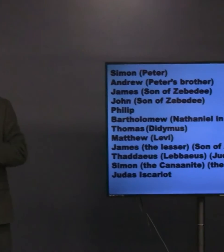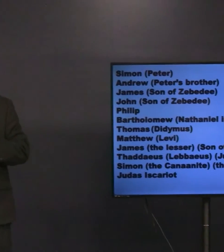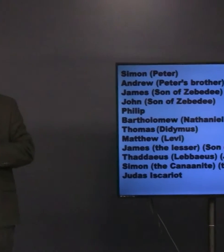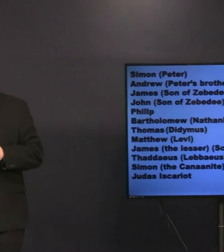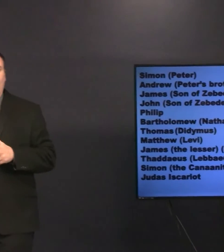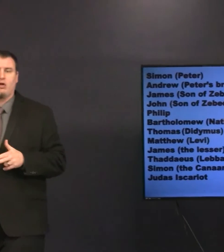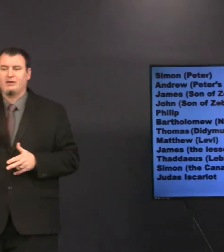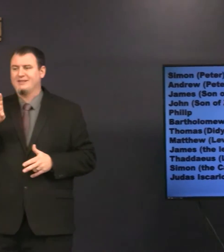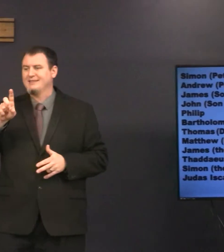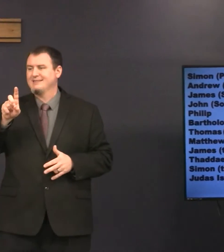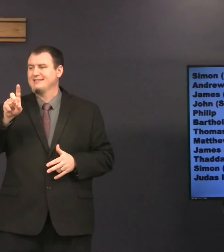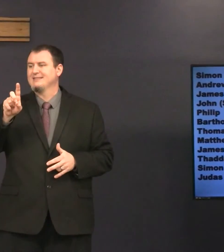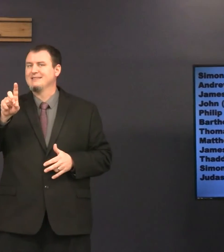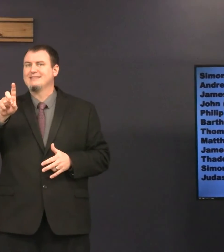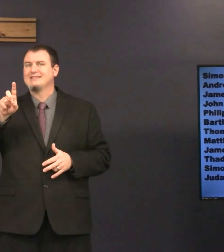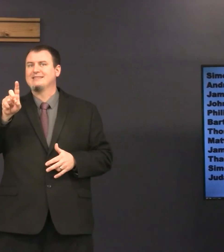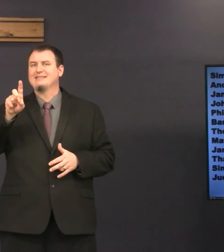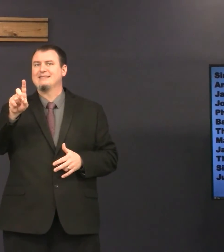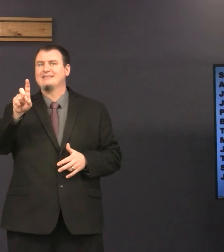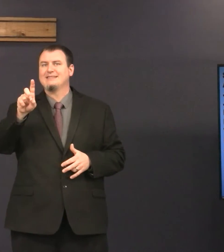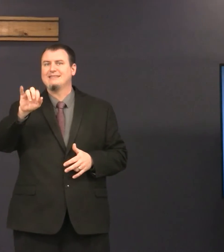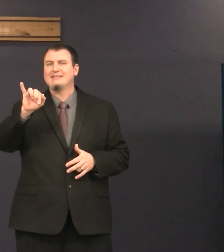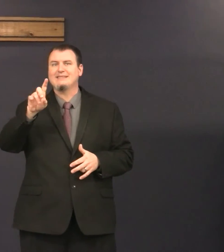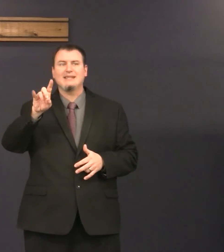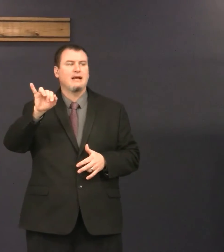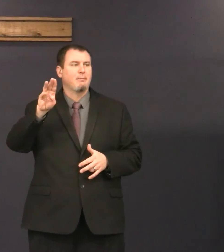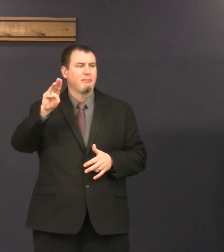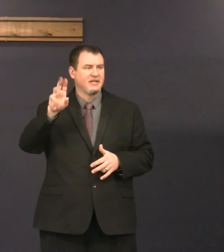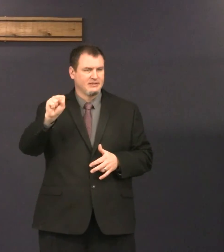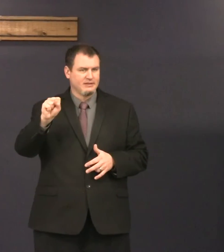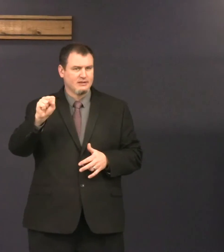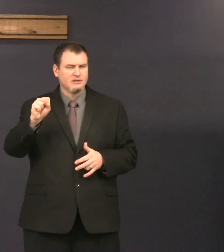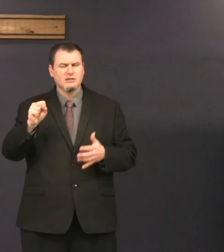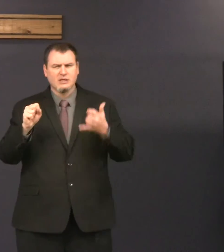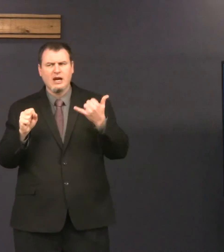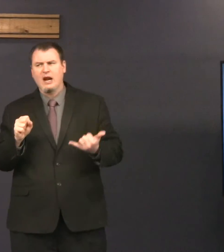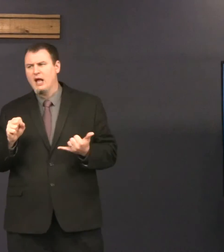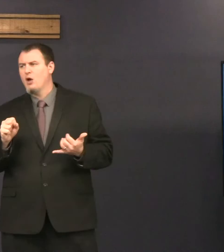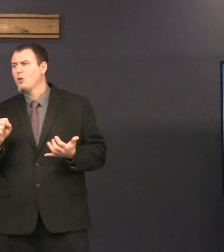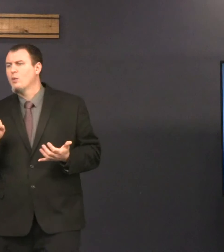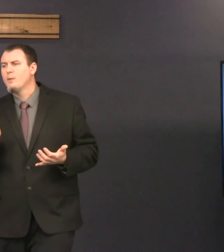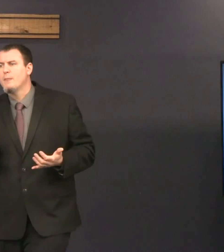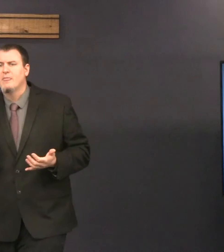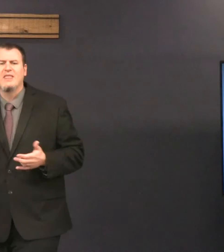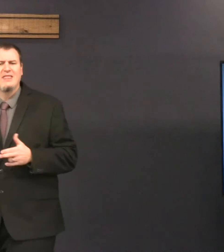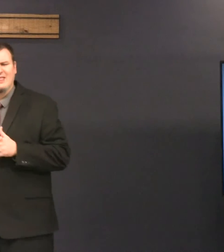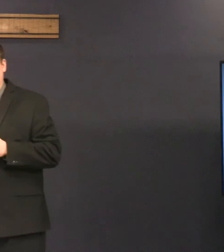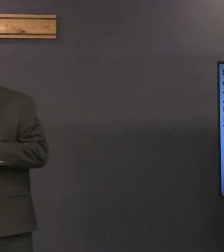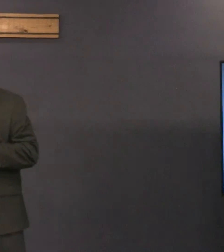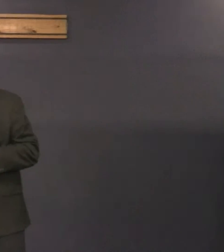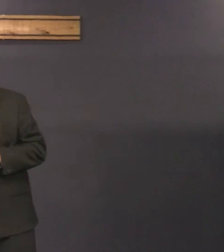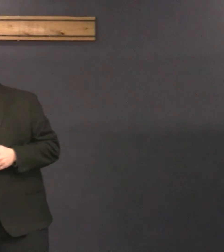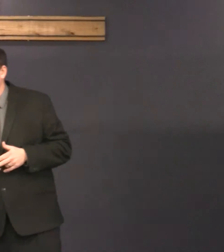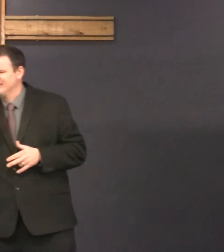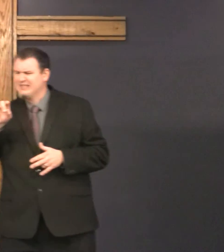also known as Didymus. Now, his name